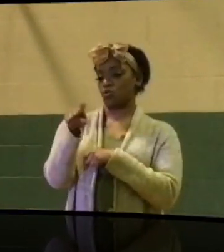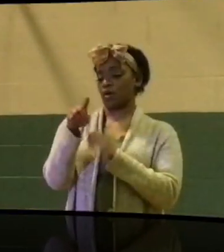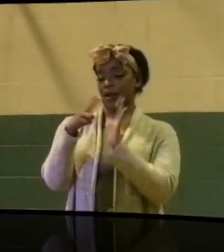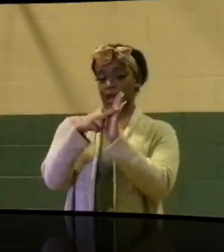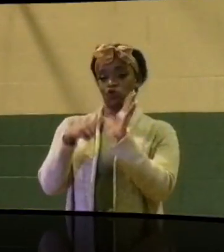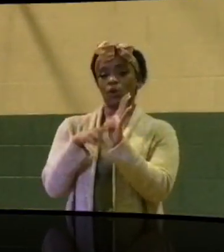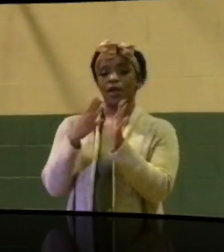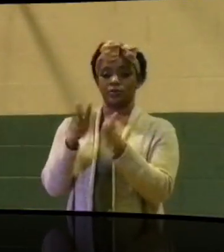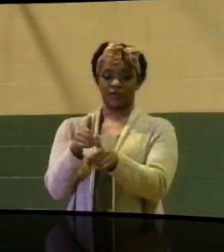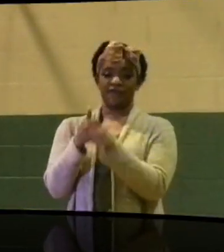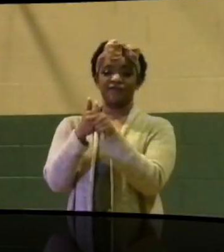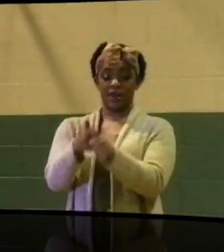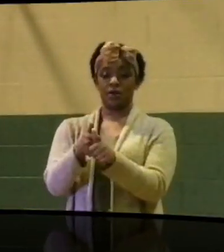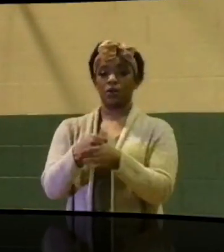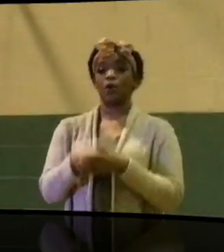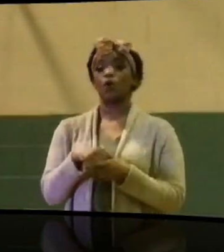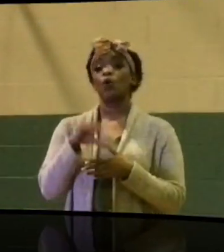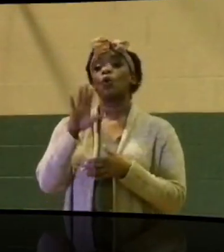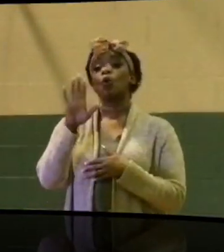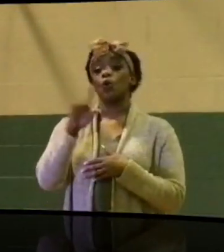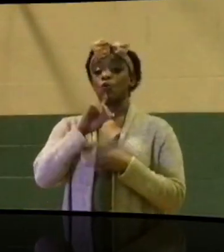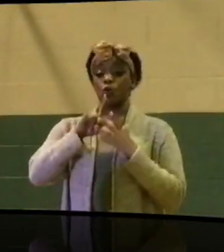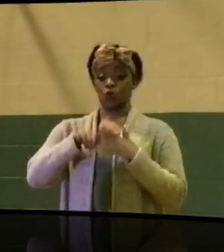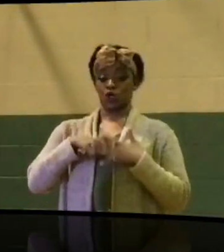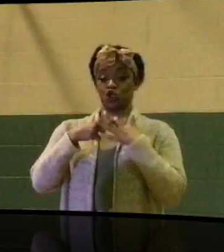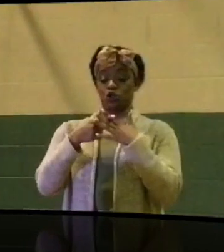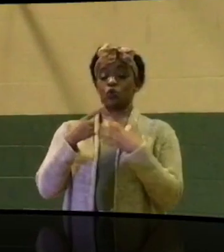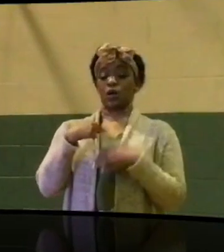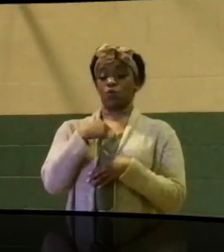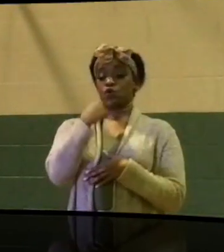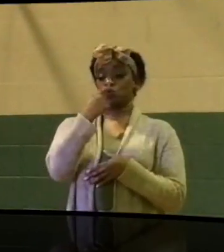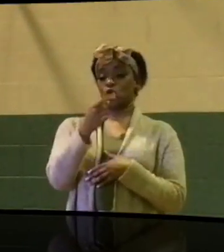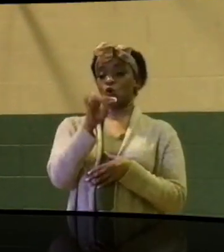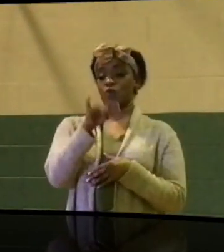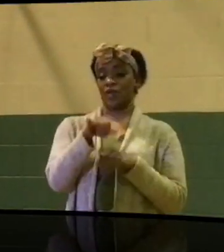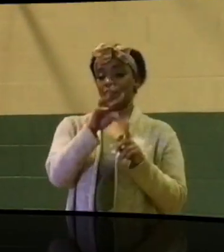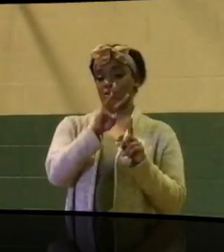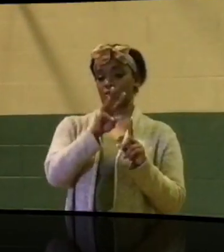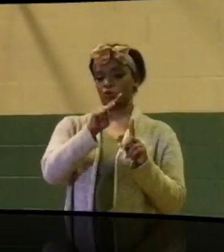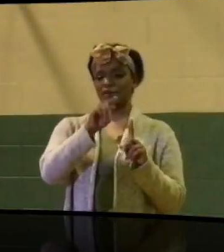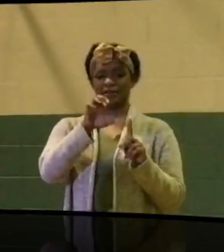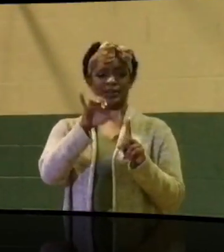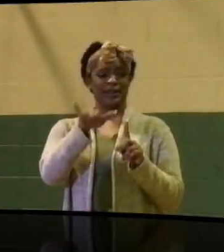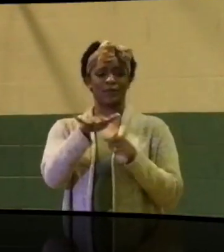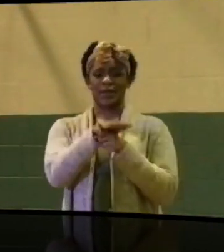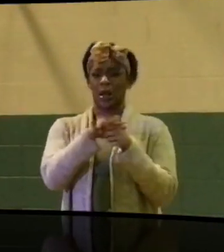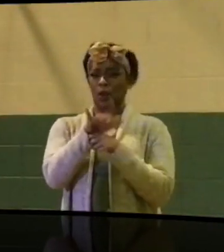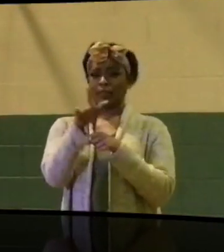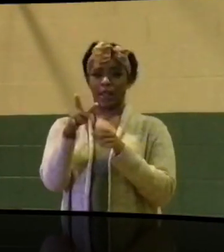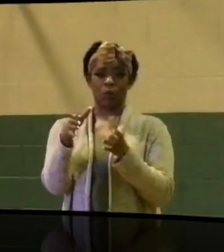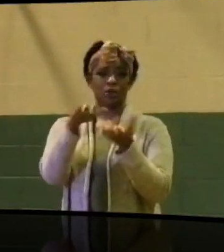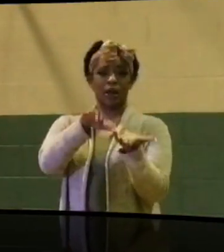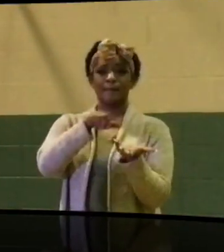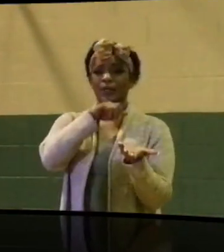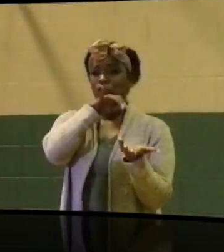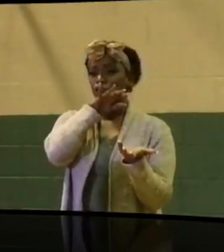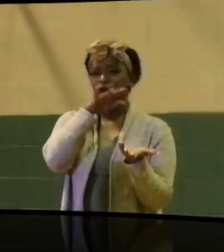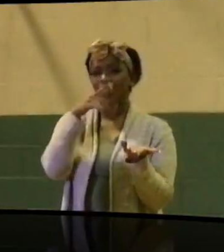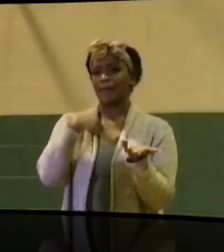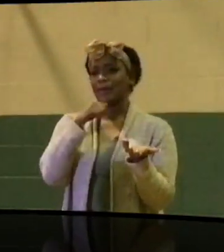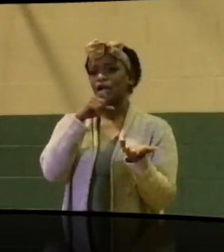originally we were told that W.T. Stevens, the area that they were dumping dirt, I don't know, was not